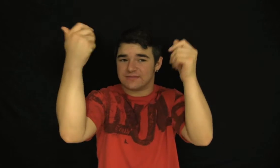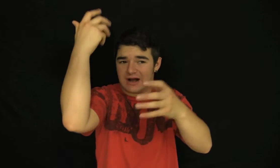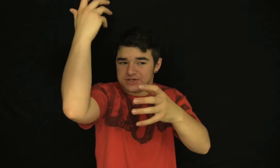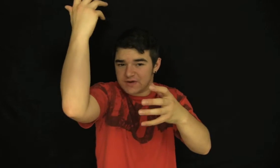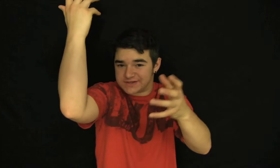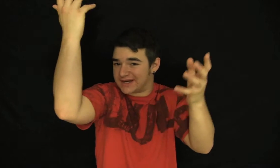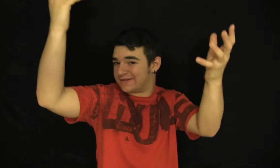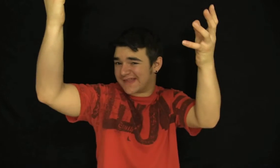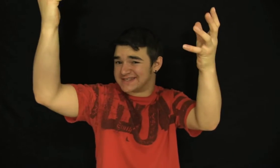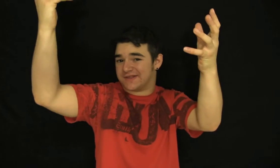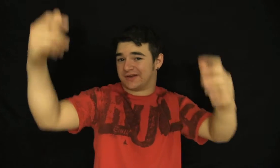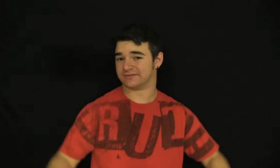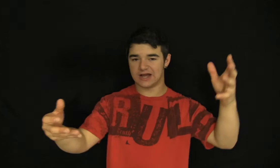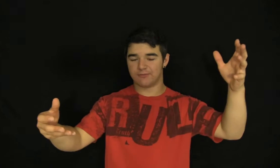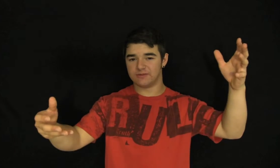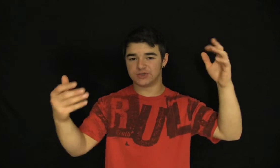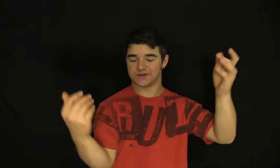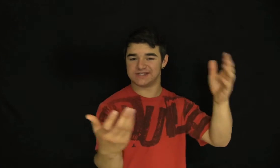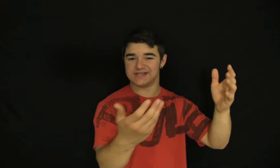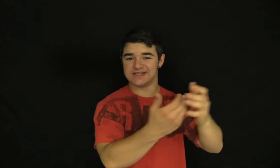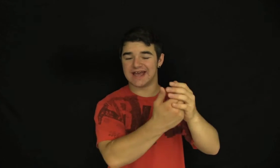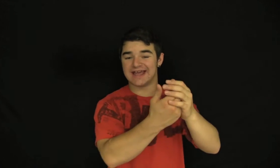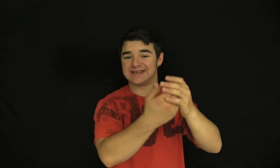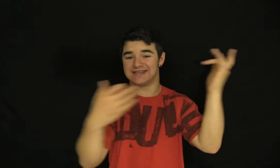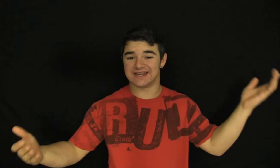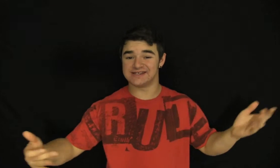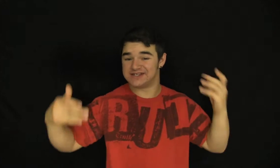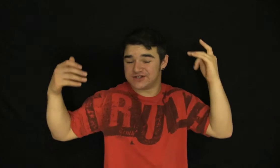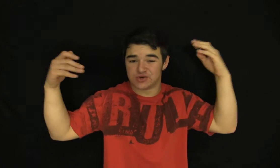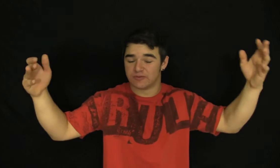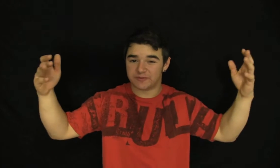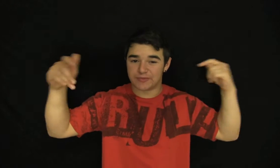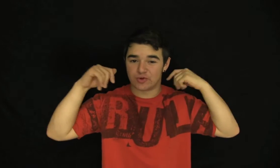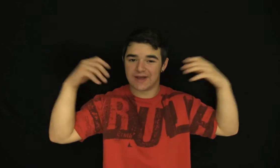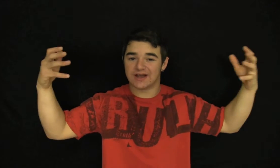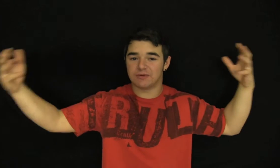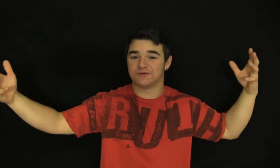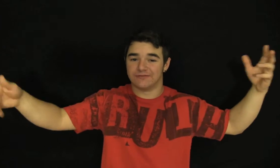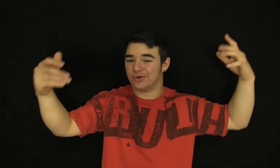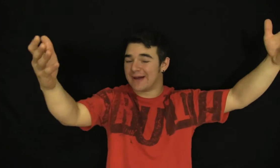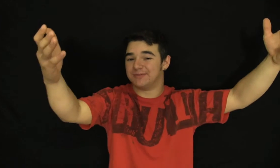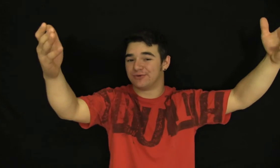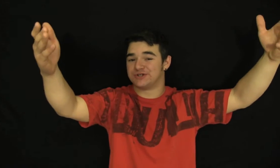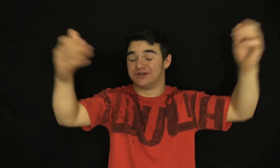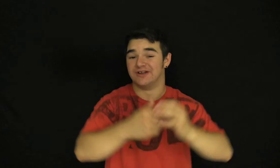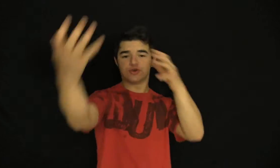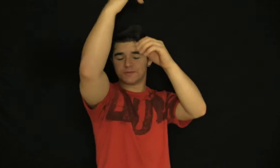I'm just kind of excited that that's a thing. And pretty much what the CCAS is, is just a group of people who make comics for a living who happen to be Christian. The group